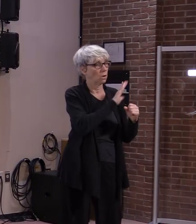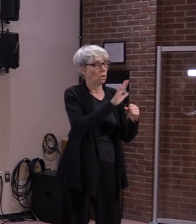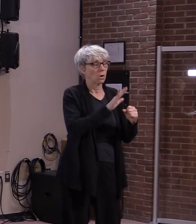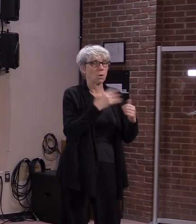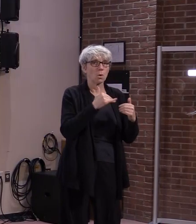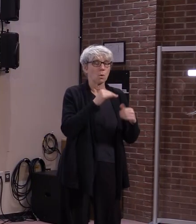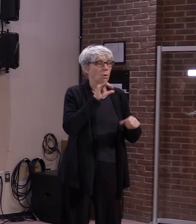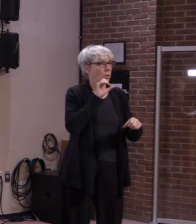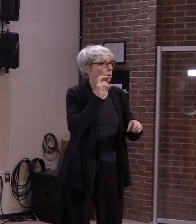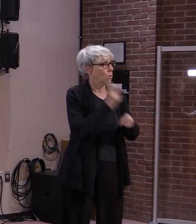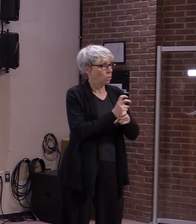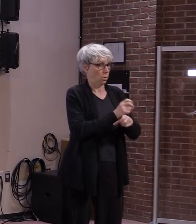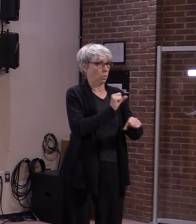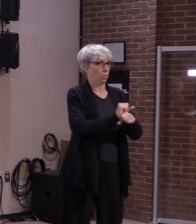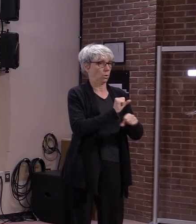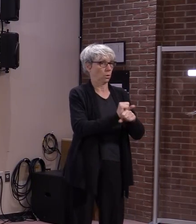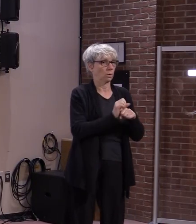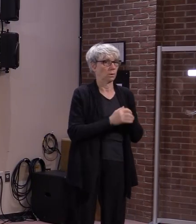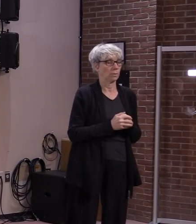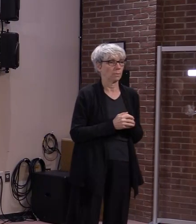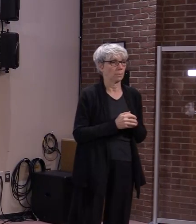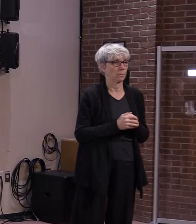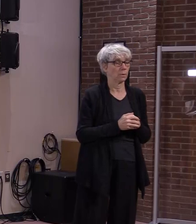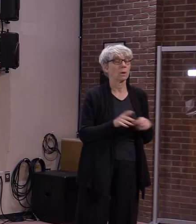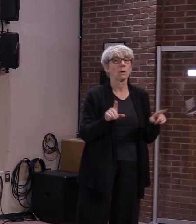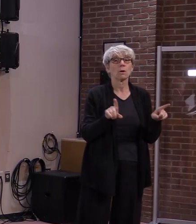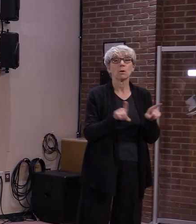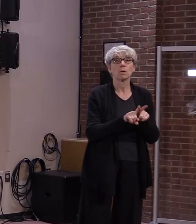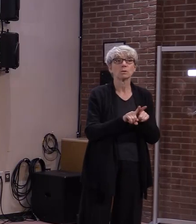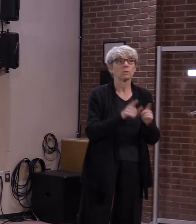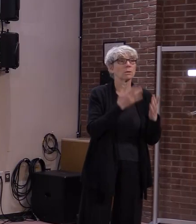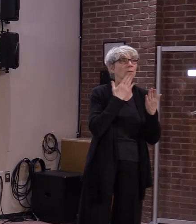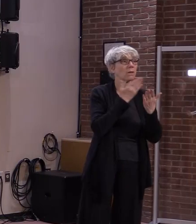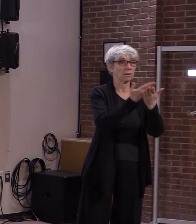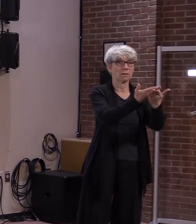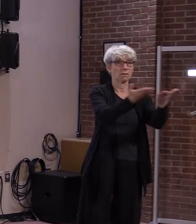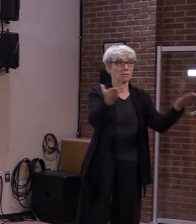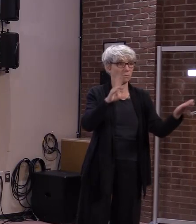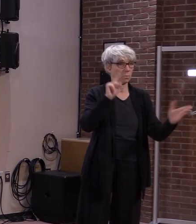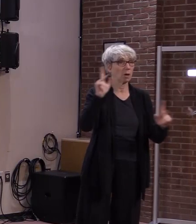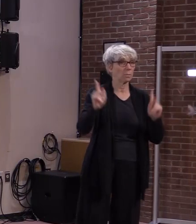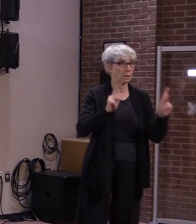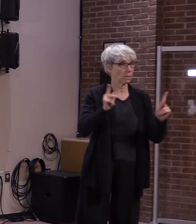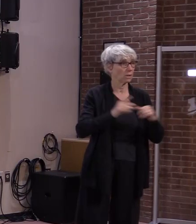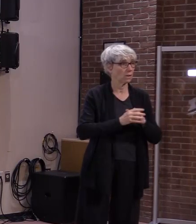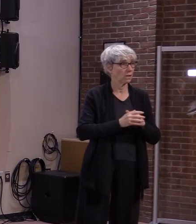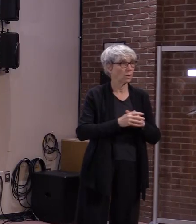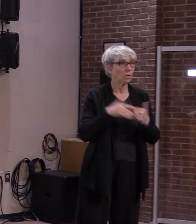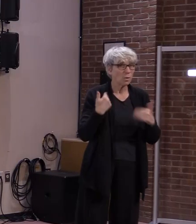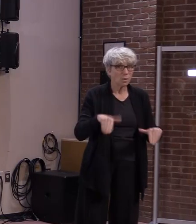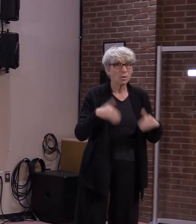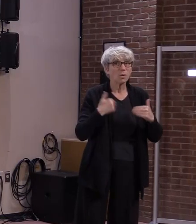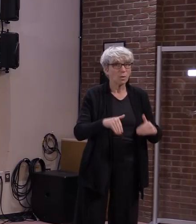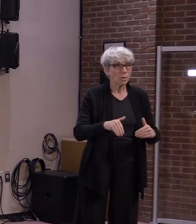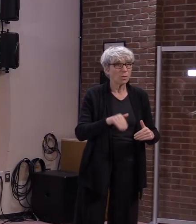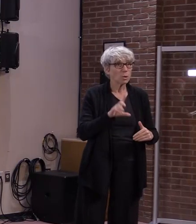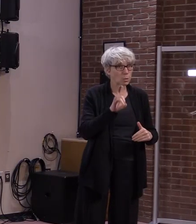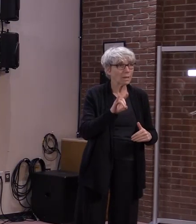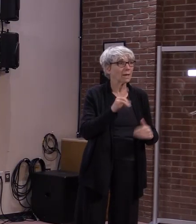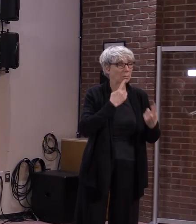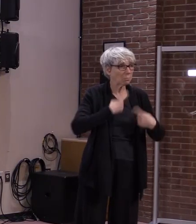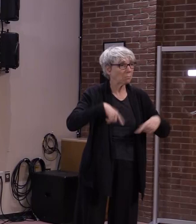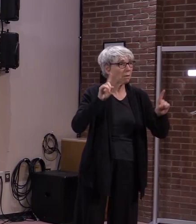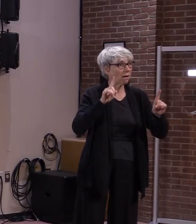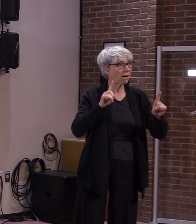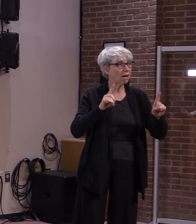were. I also want to acknowledge that Vermonters really stepped up to get